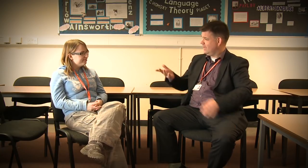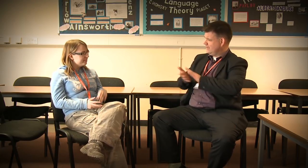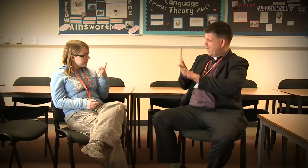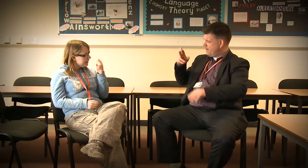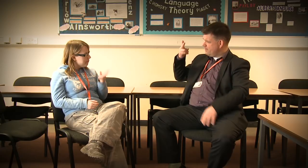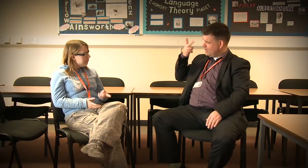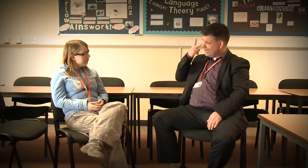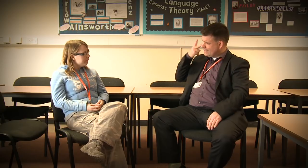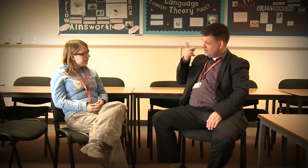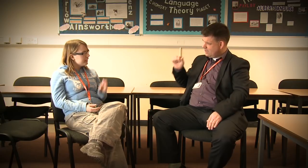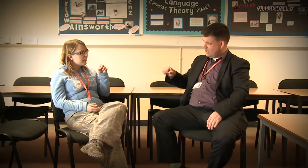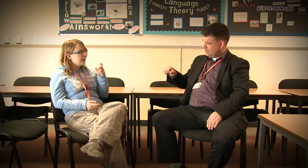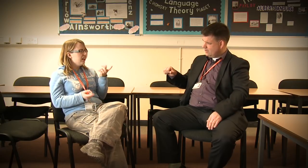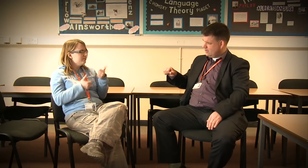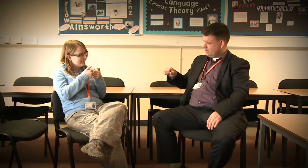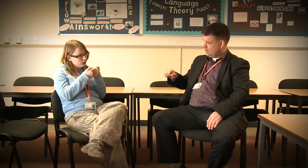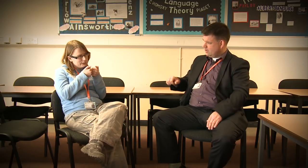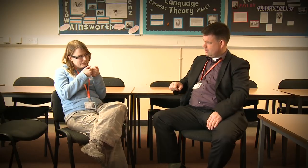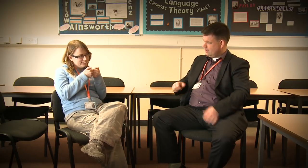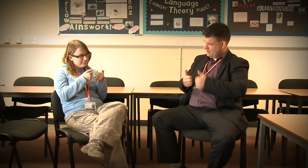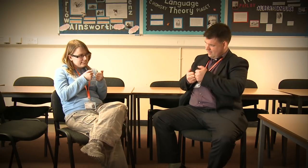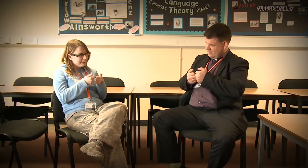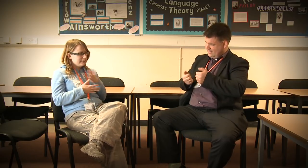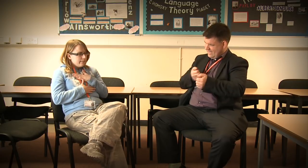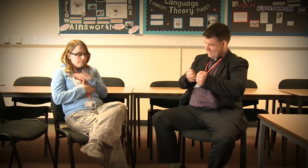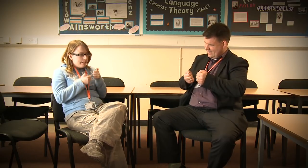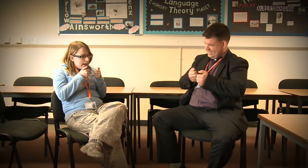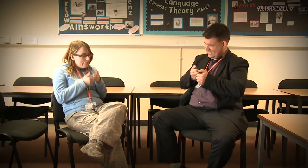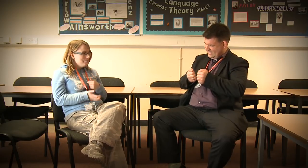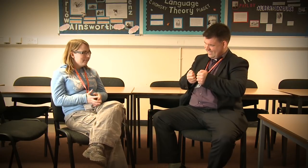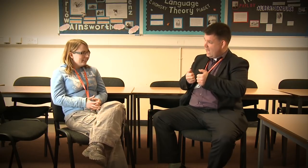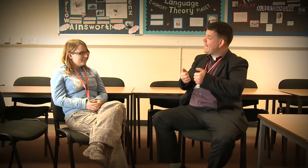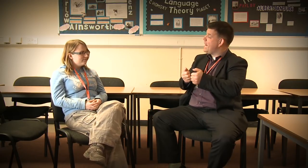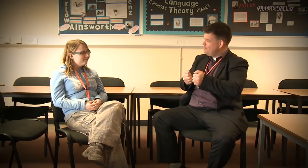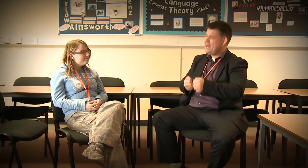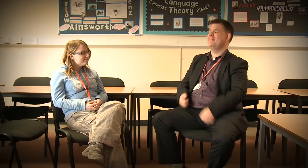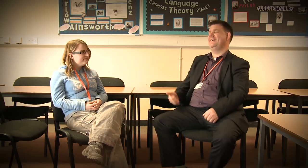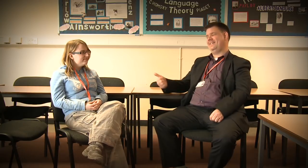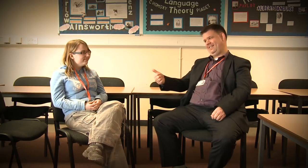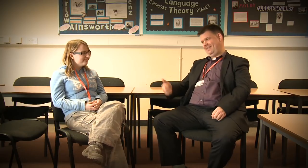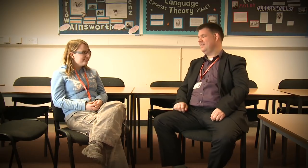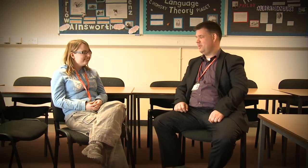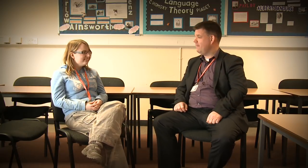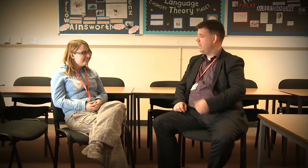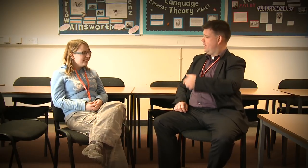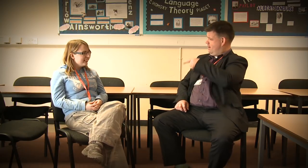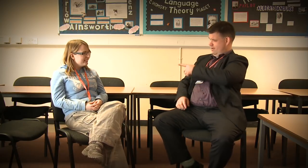Your sign name is Where's Glasses, isn't it? Yes, or Computer Gamer because I'm a bit of an addict. Oh right.